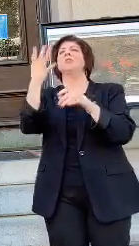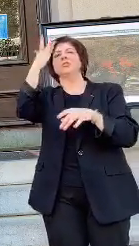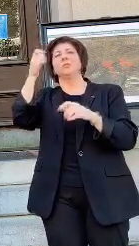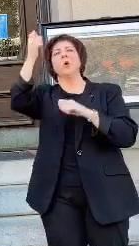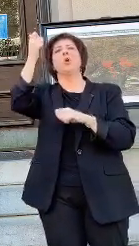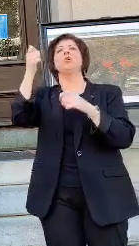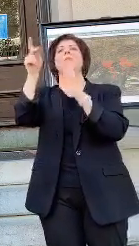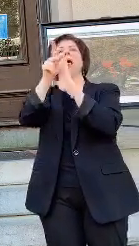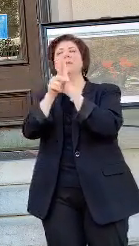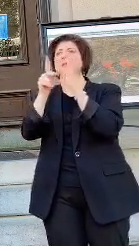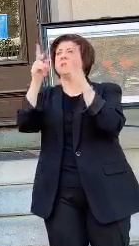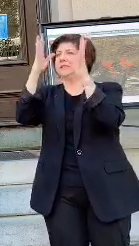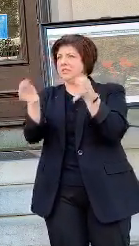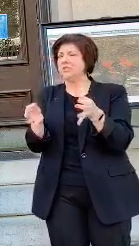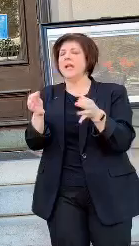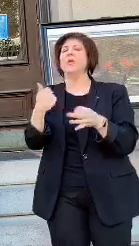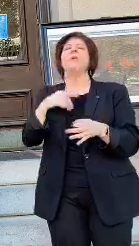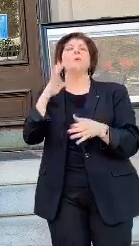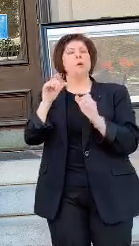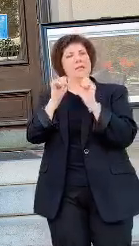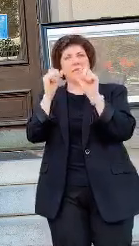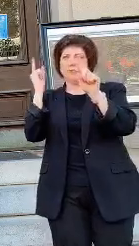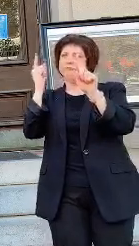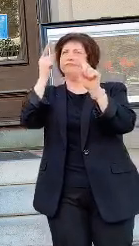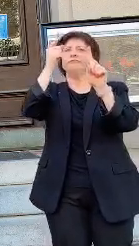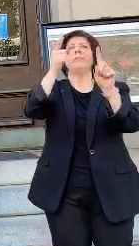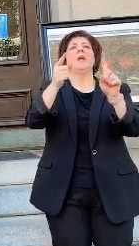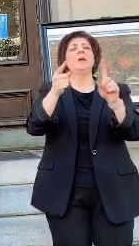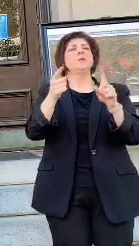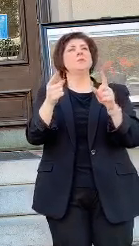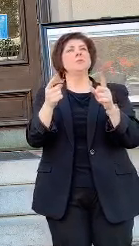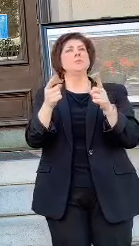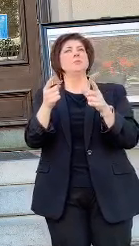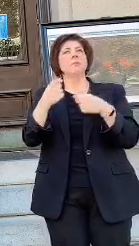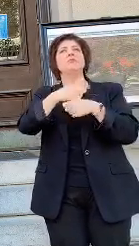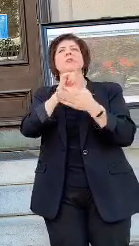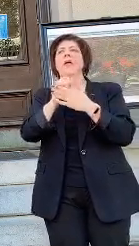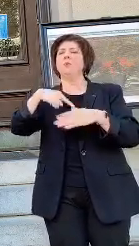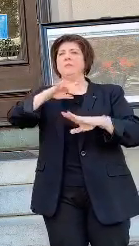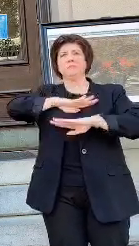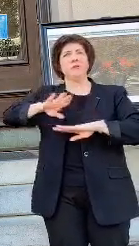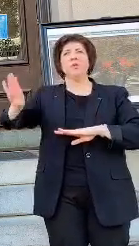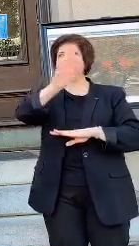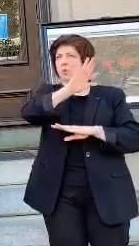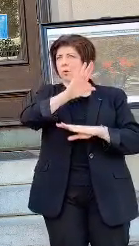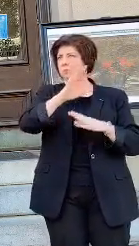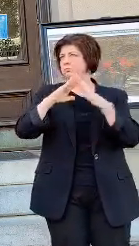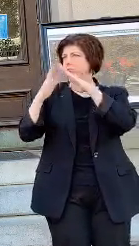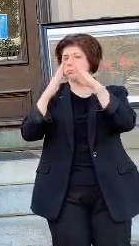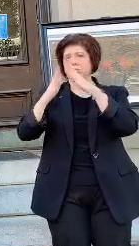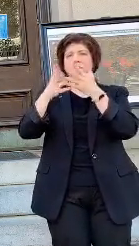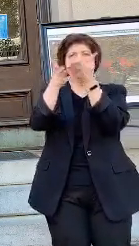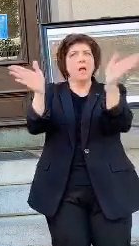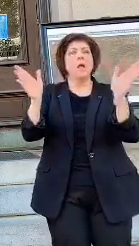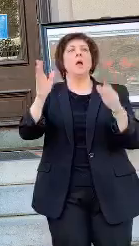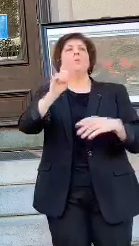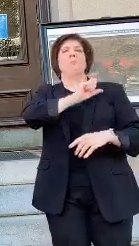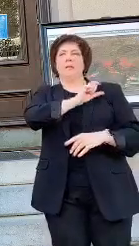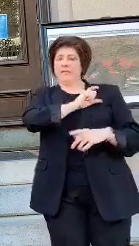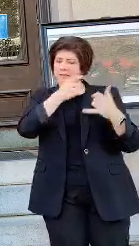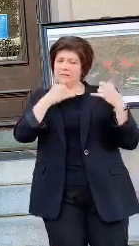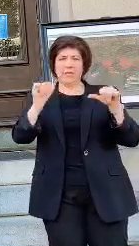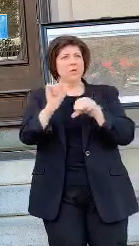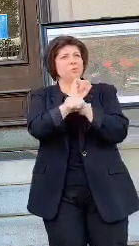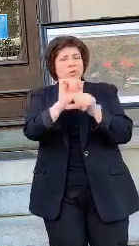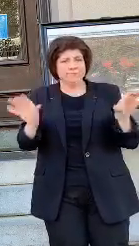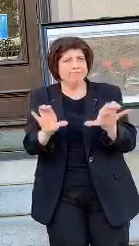decisions. We'll continue moving in that realm in the interest of the public. We're going to have our police department continue to do